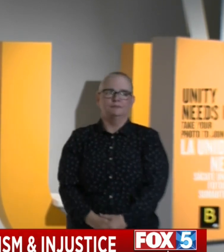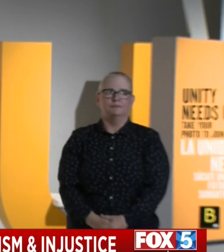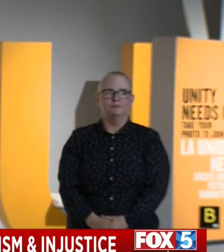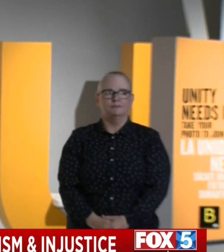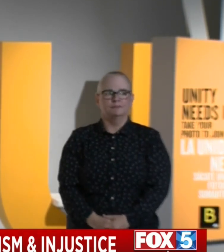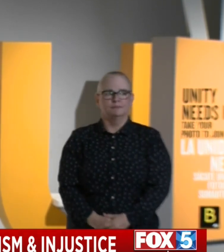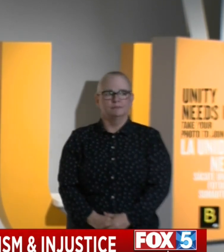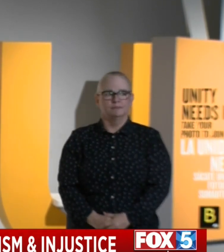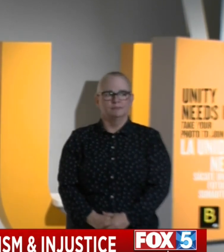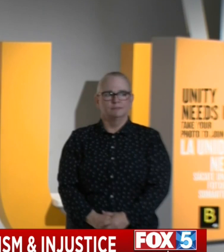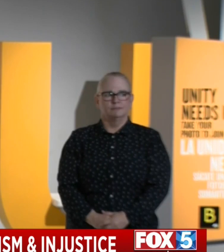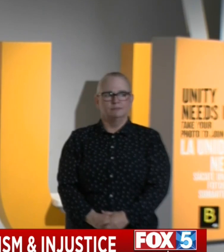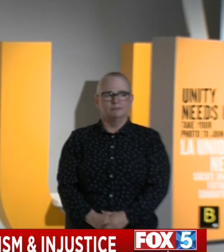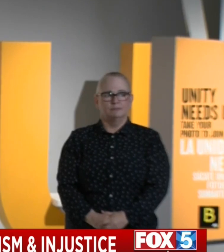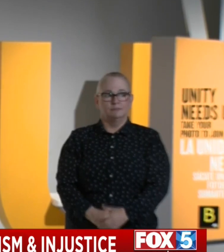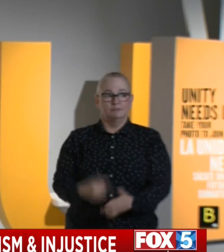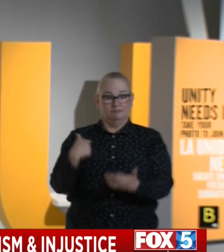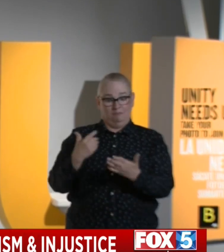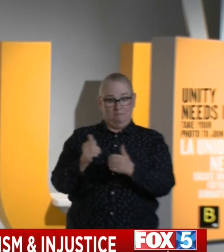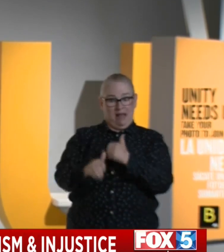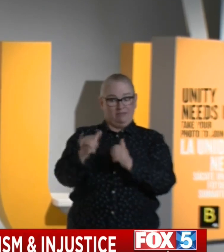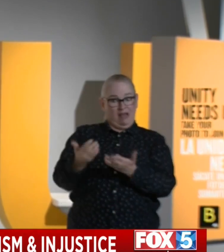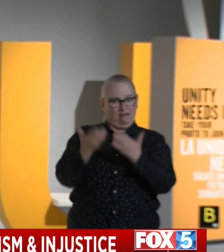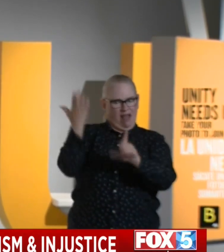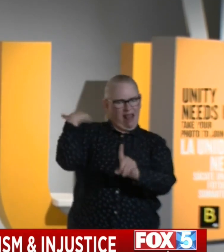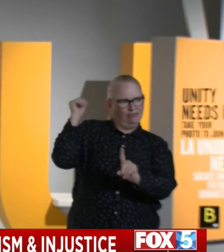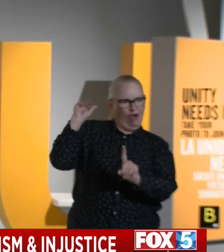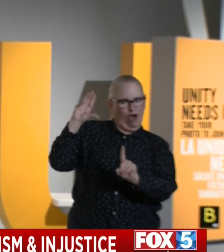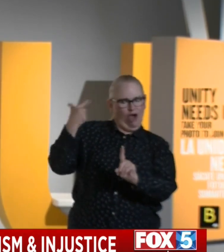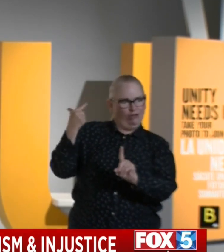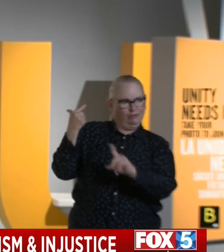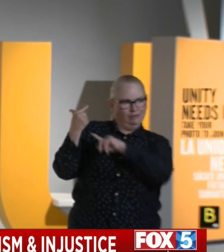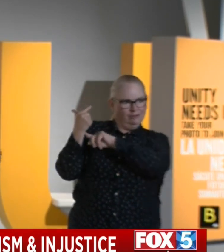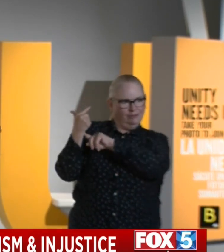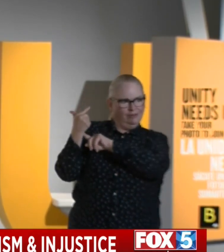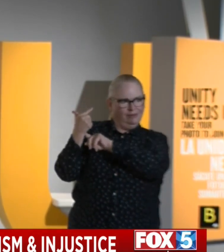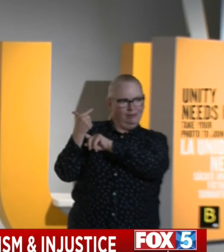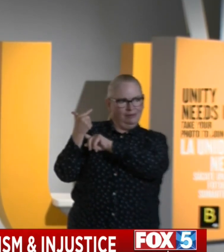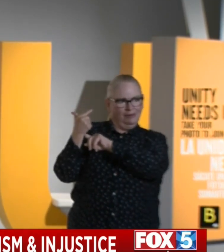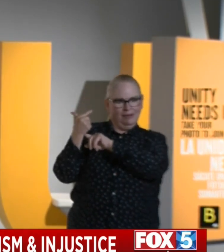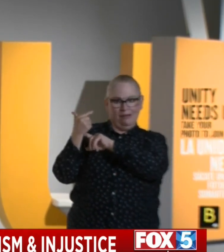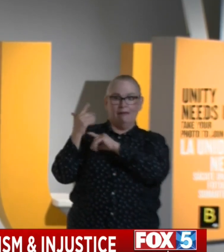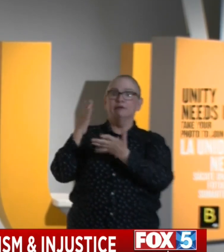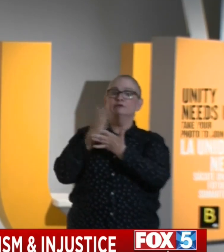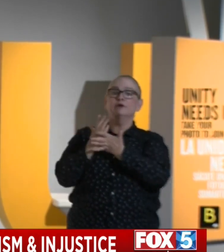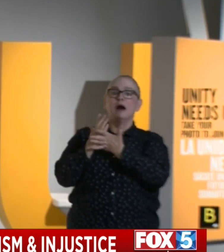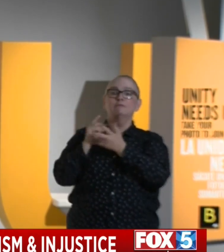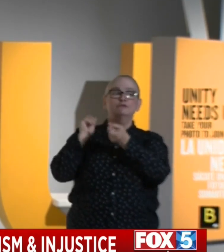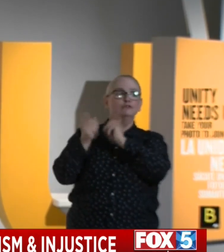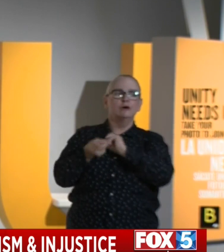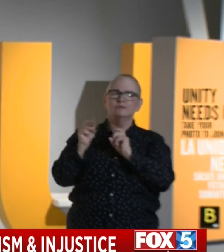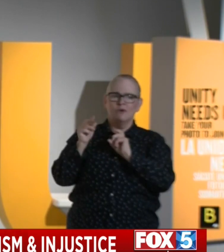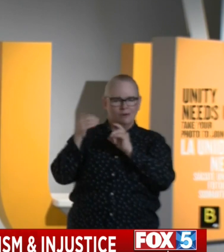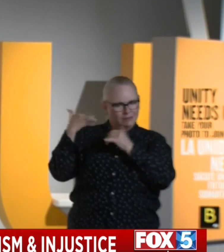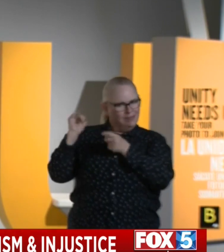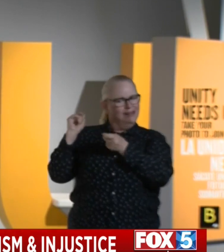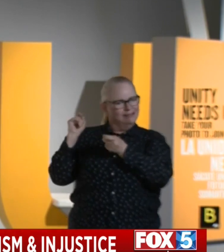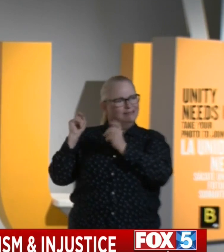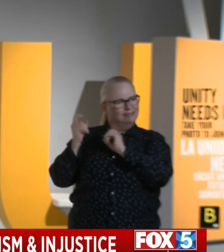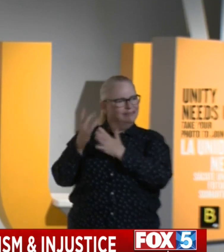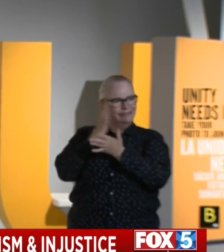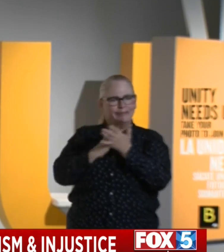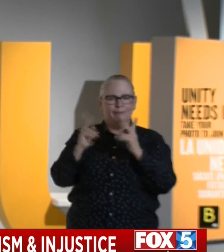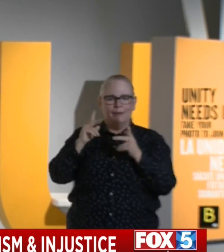It hasn't stopped the mistrust. It hasn't stopped people from raising anxiety.